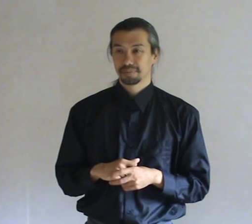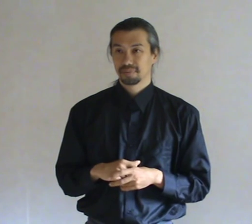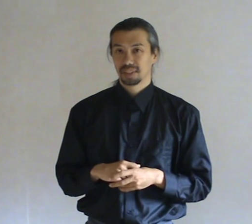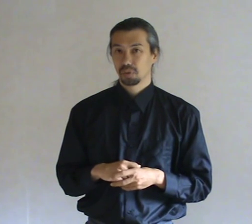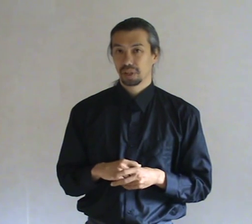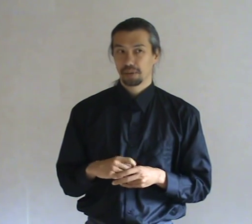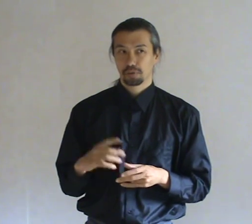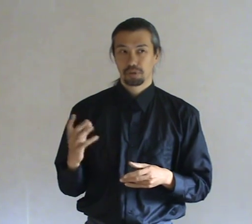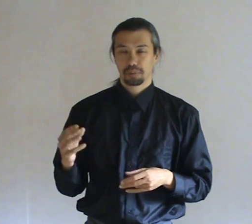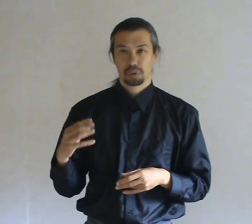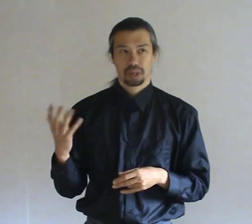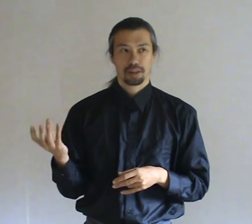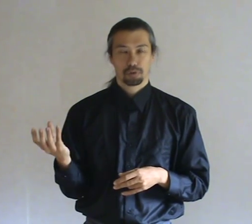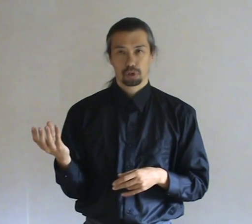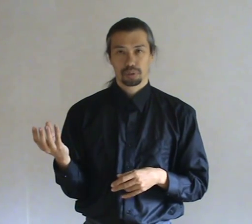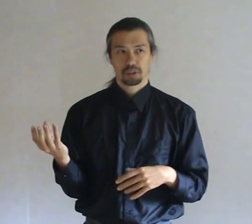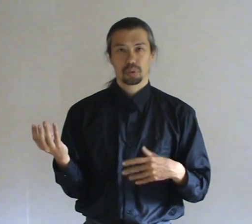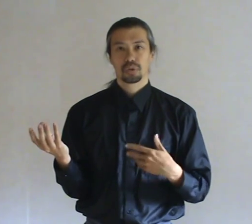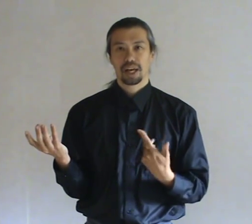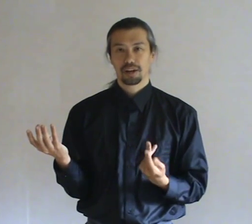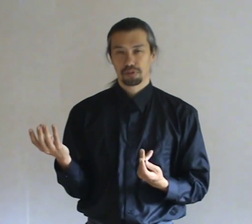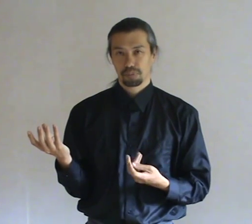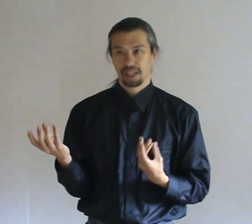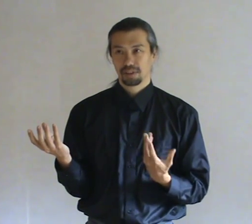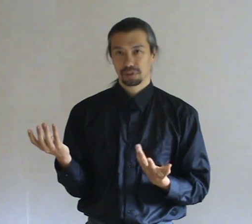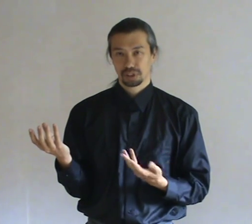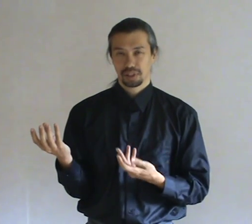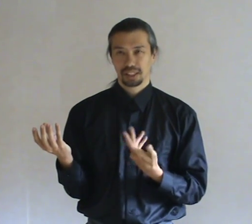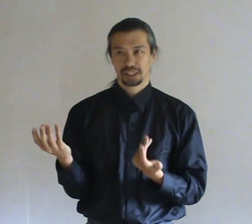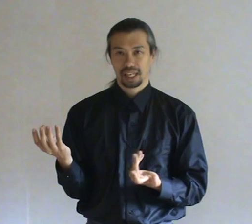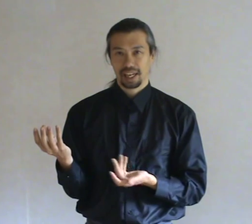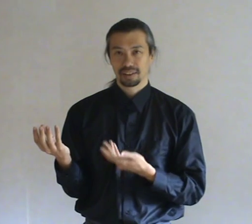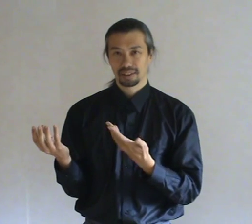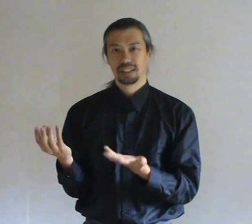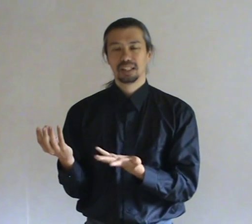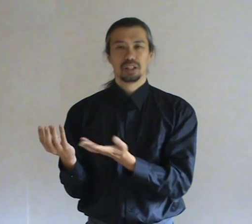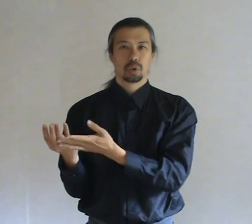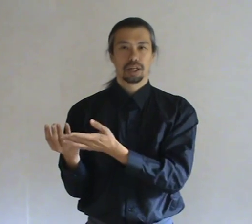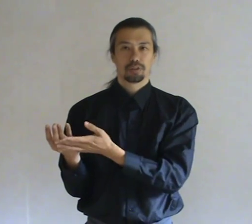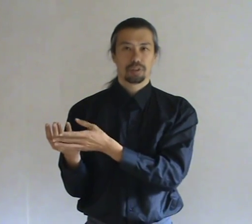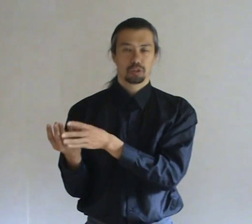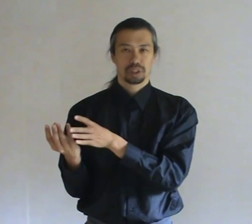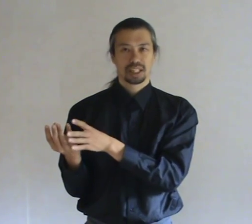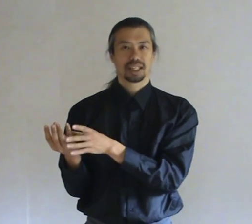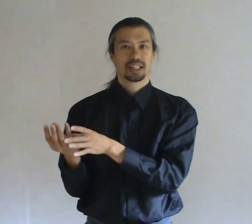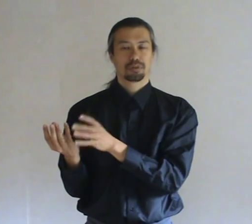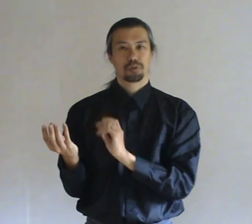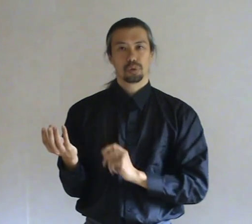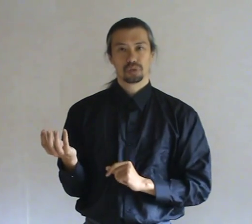It will have a very pure life force. But it won't have pain, frustration, anger or other things. Which can act like food.